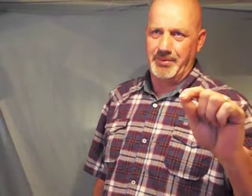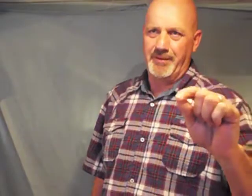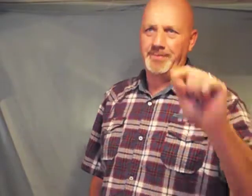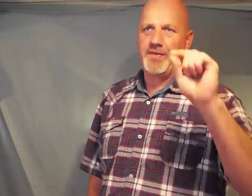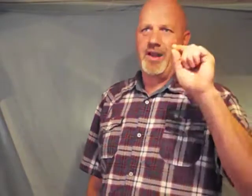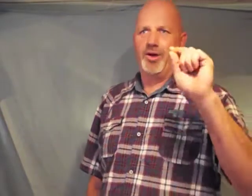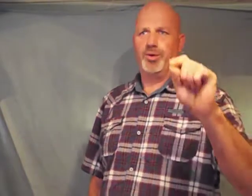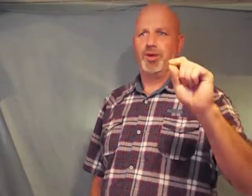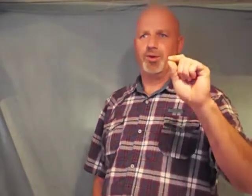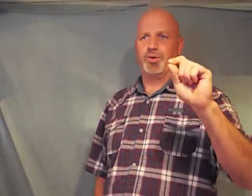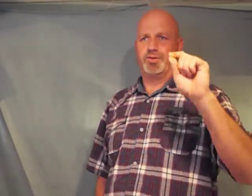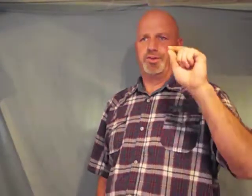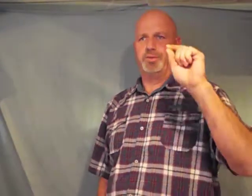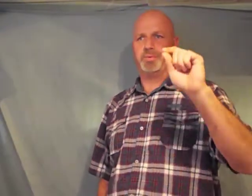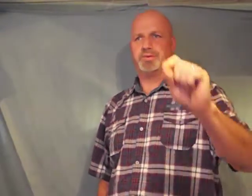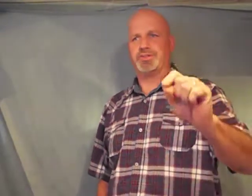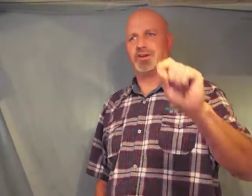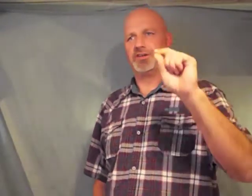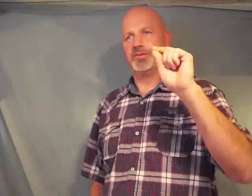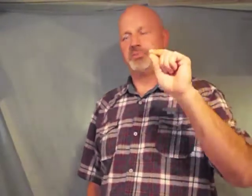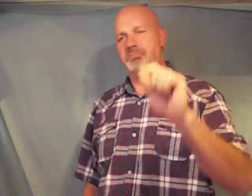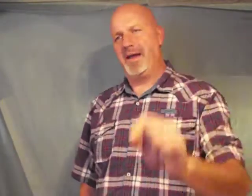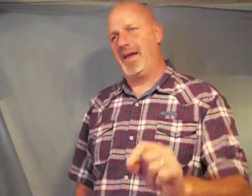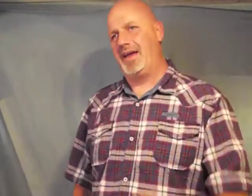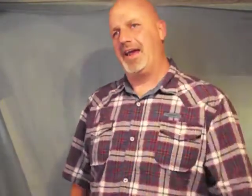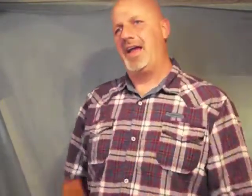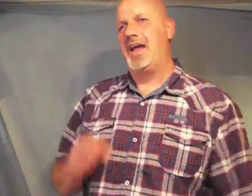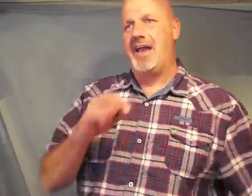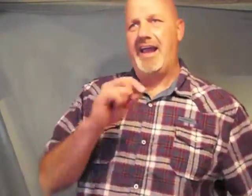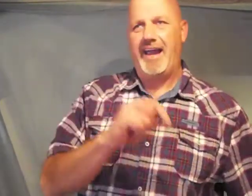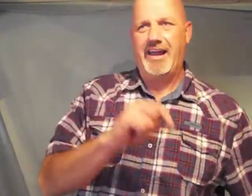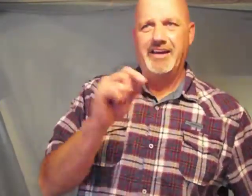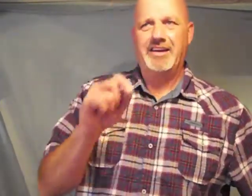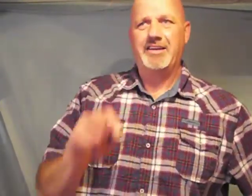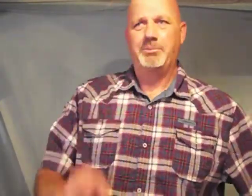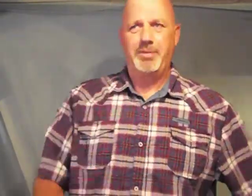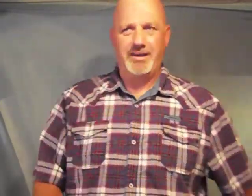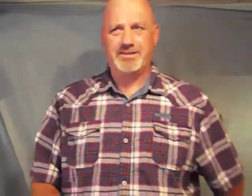O Lord you preserve man and beast